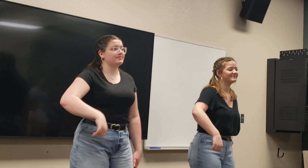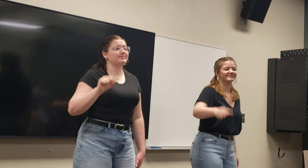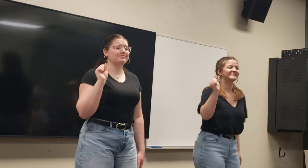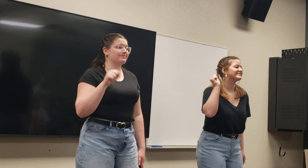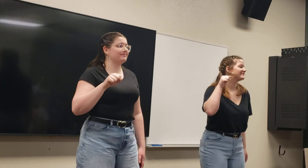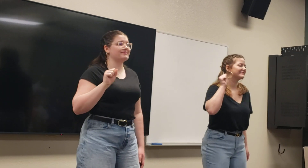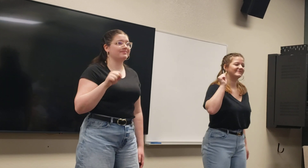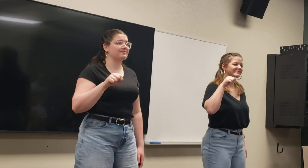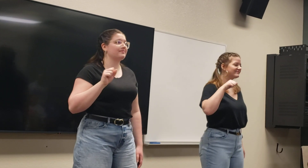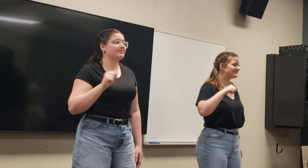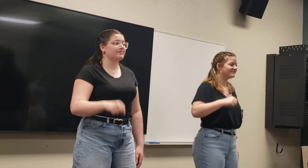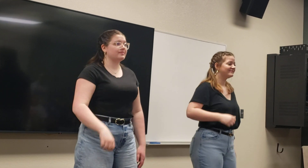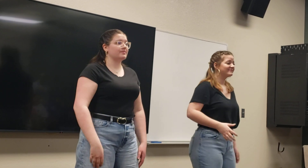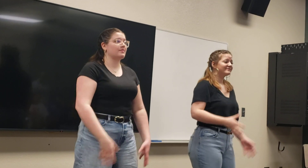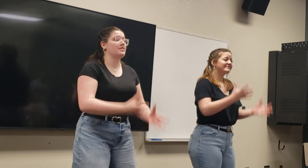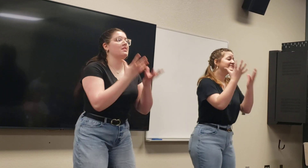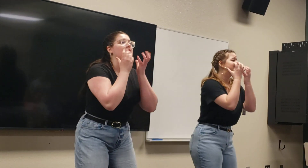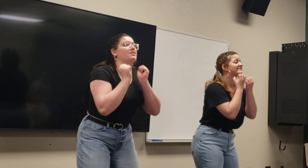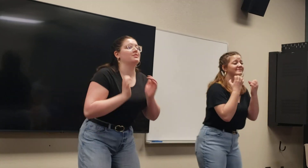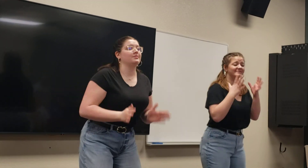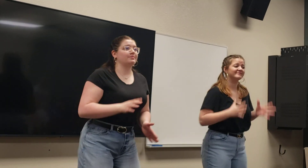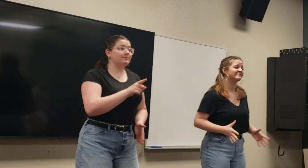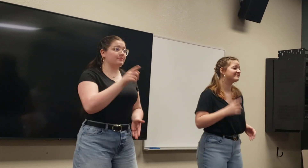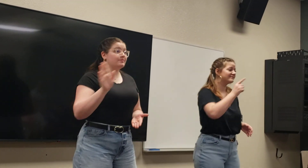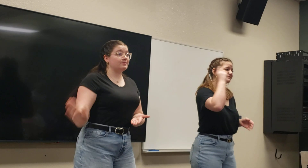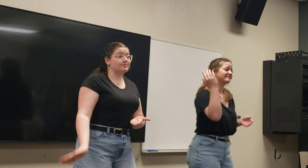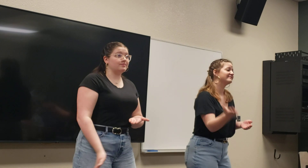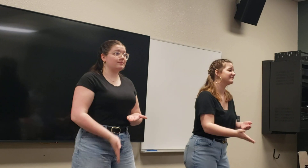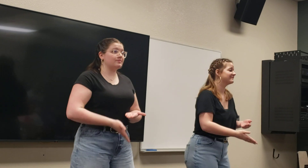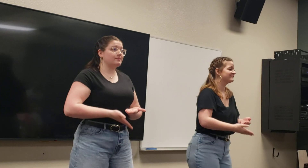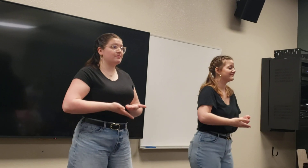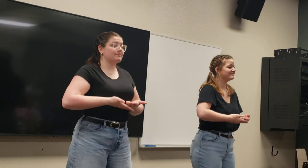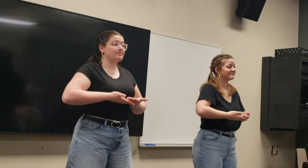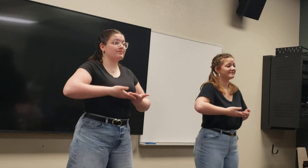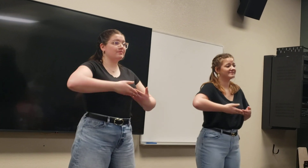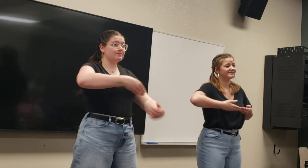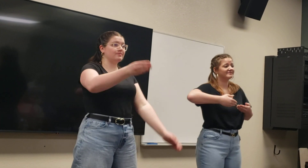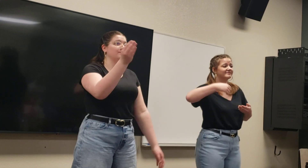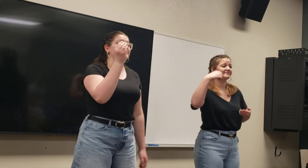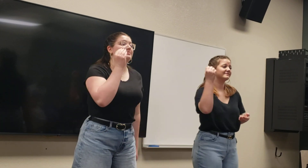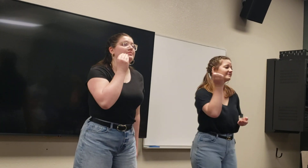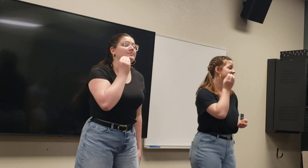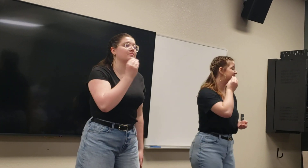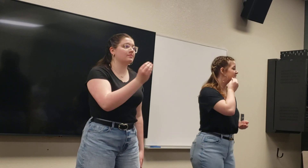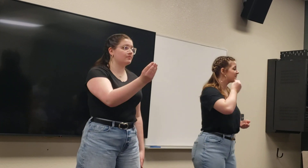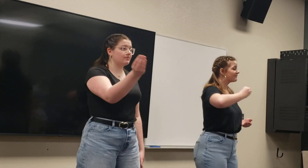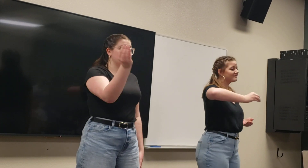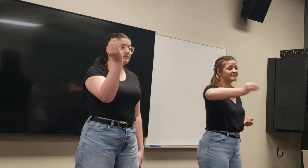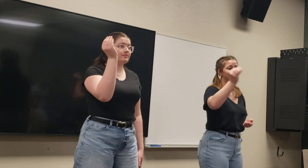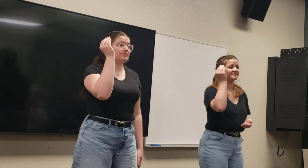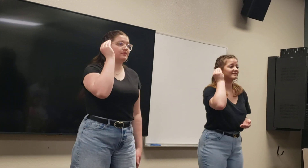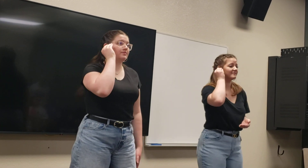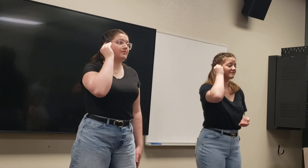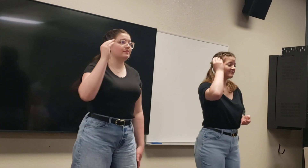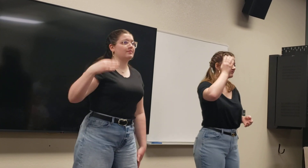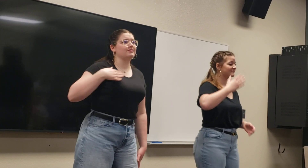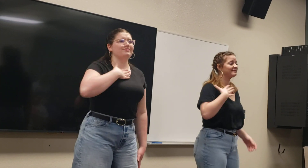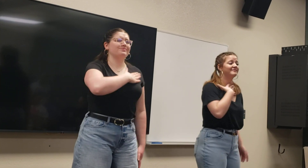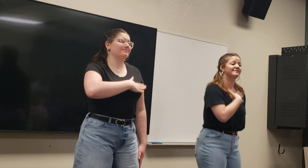me or part the story.